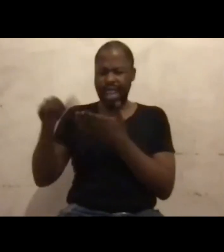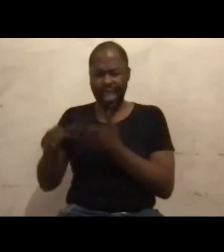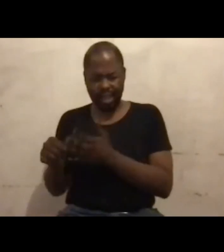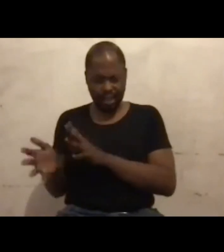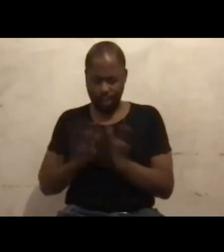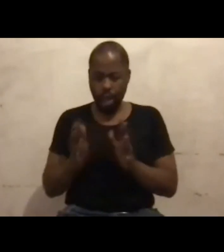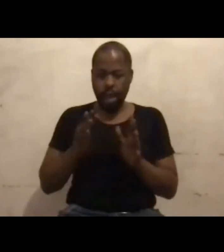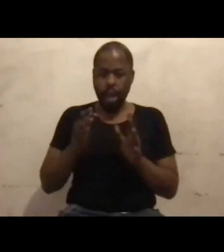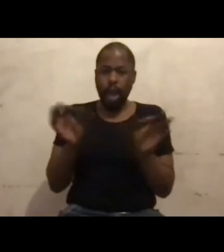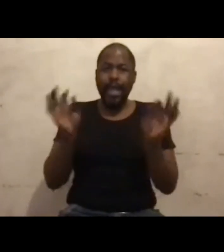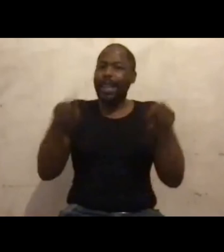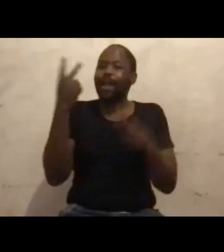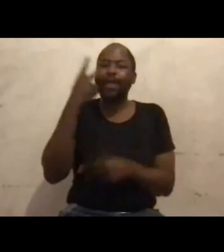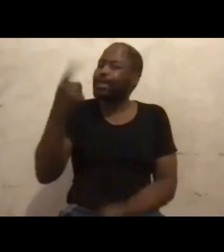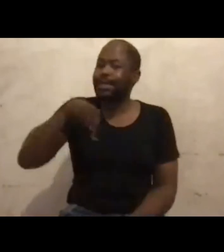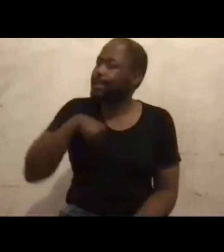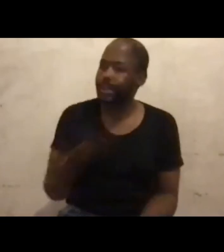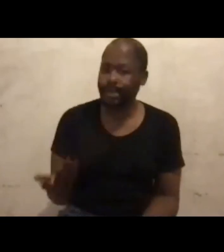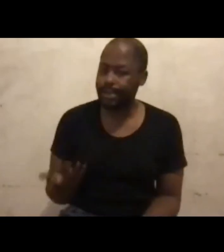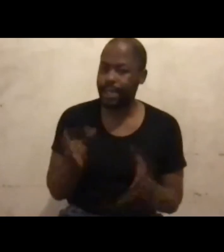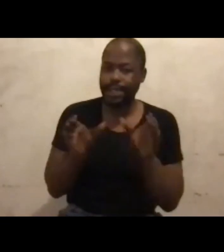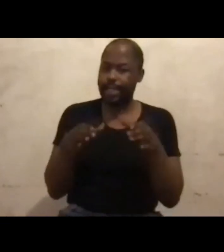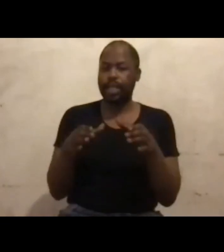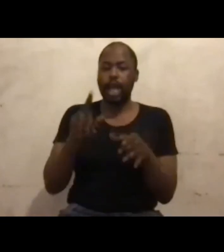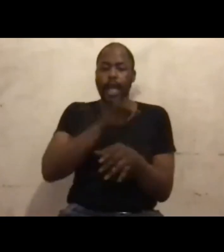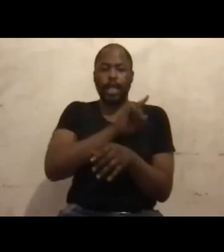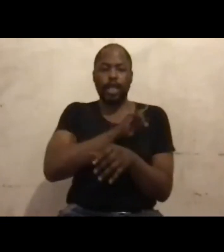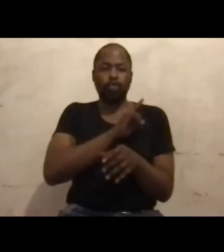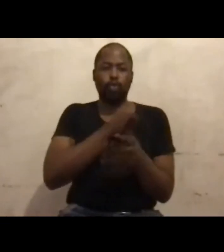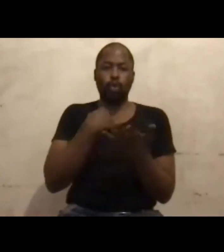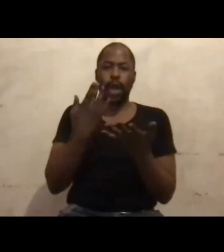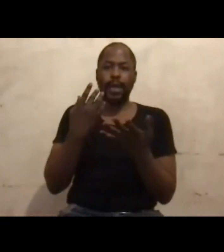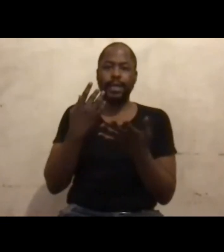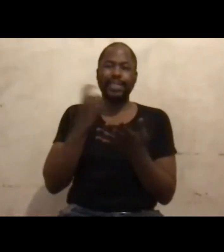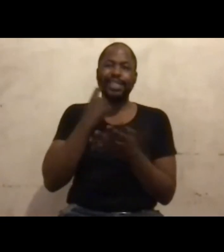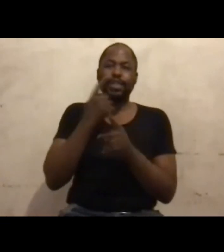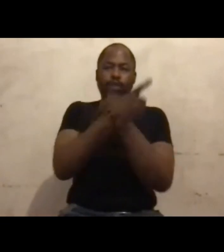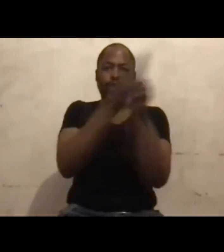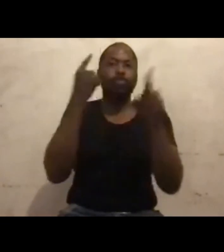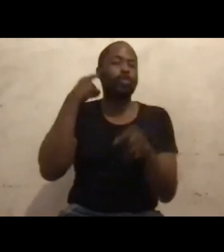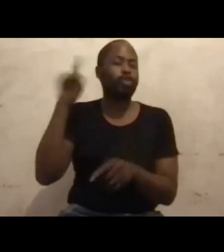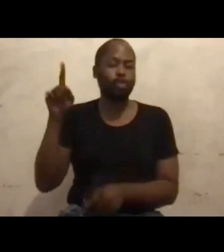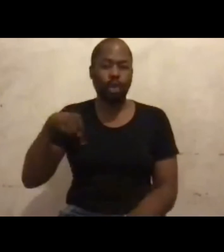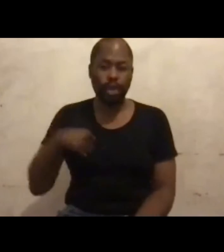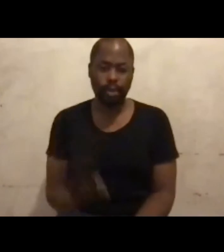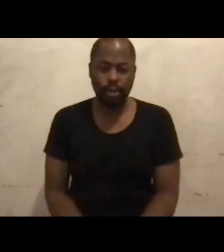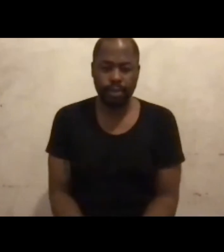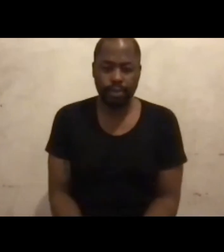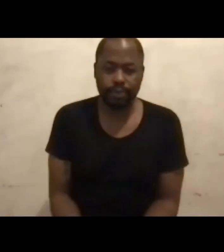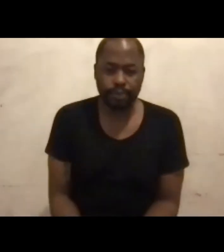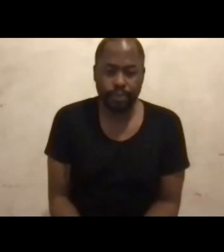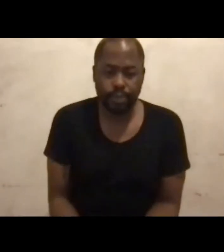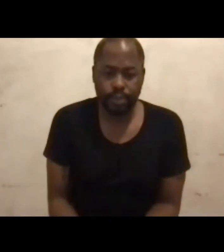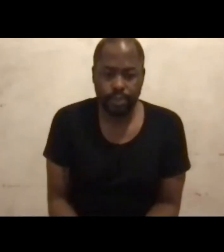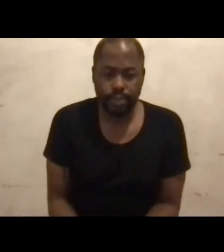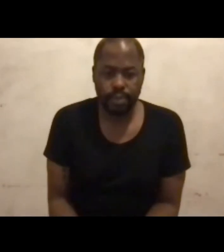as a sector. And therefore, it's easy to ignore us. But how do you even begin to be ignored when you are